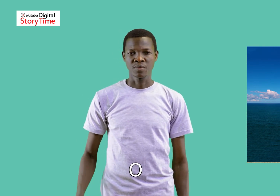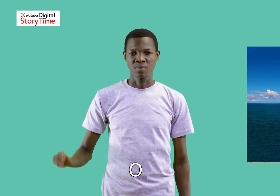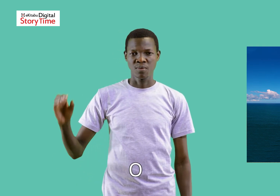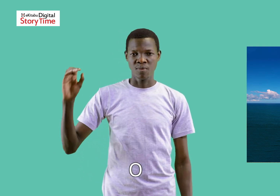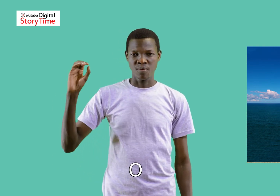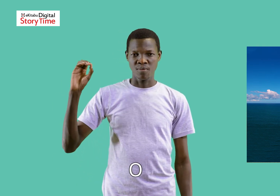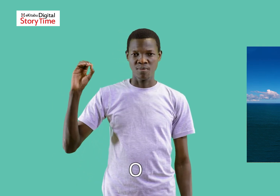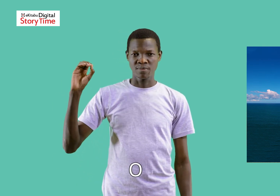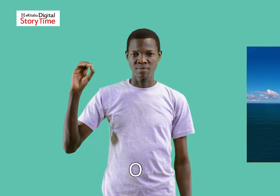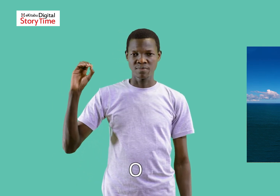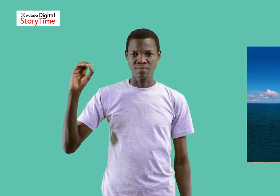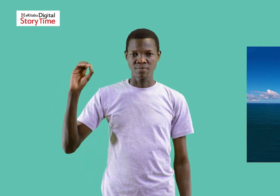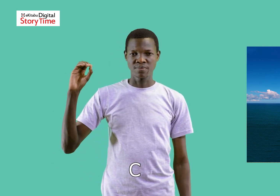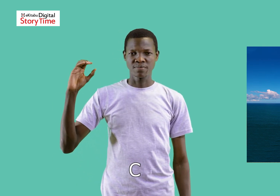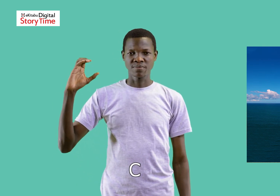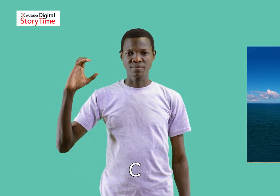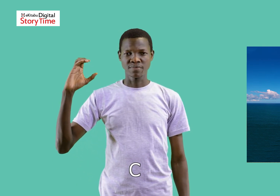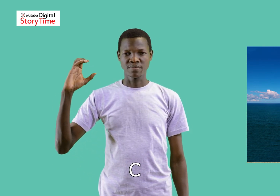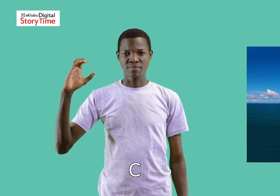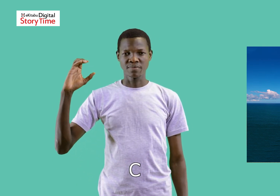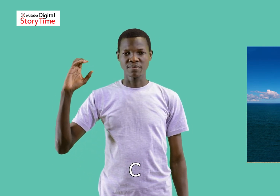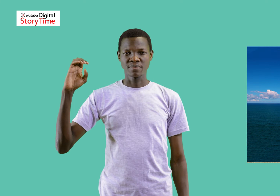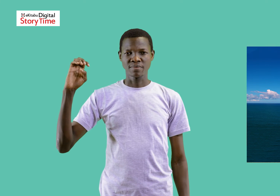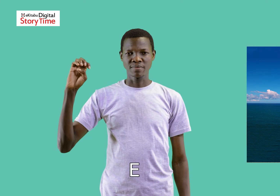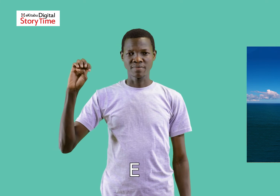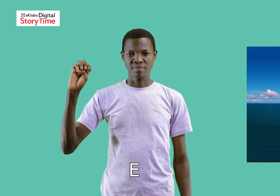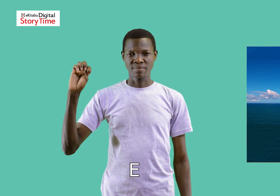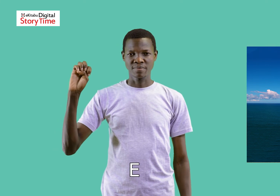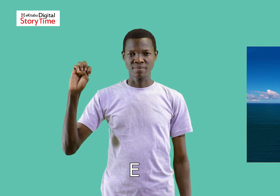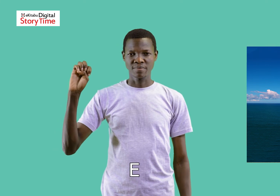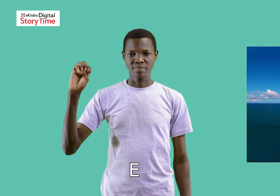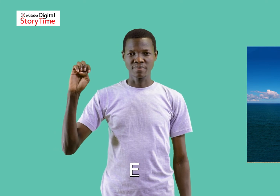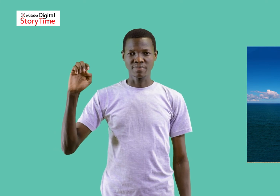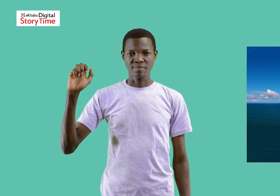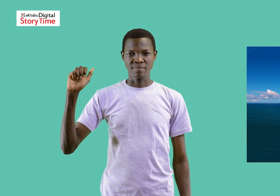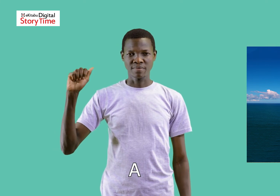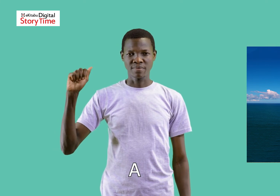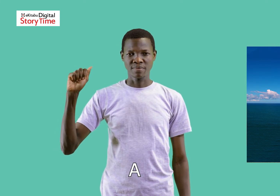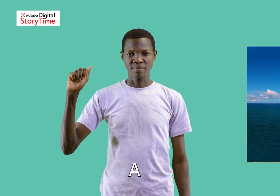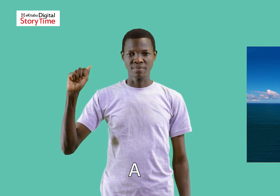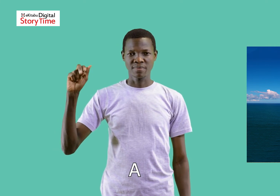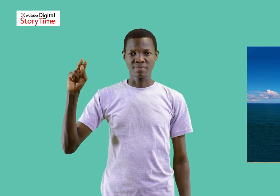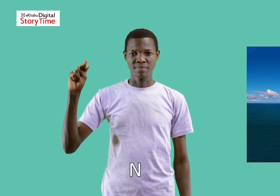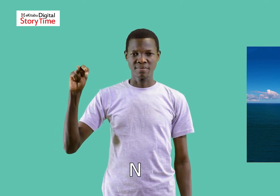O-C-E-A-N